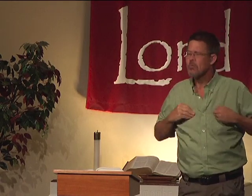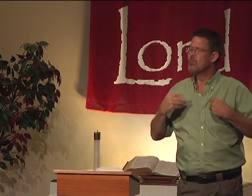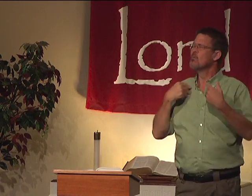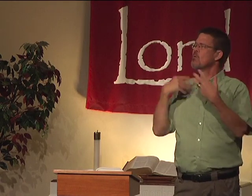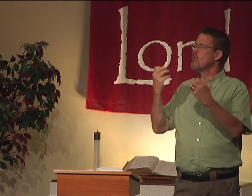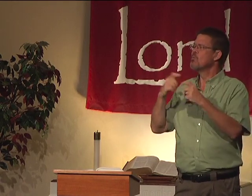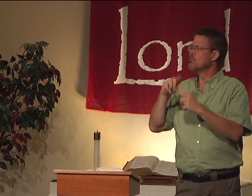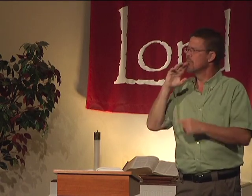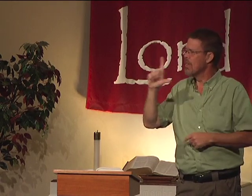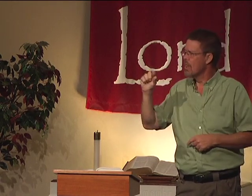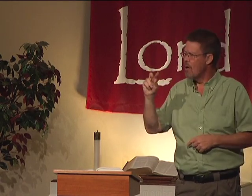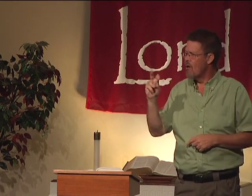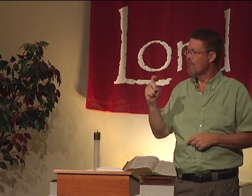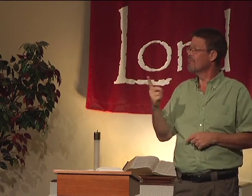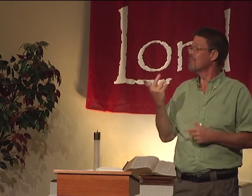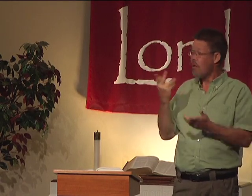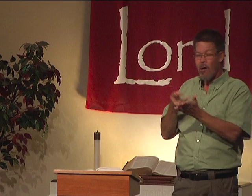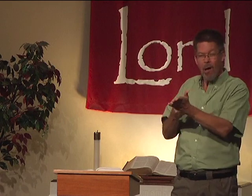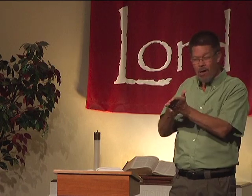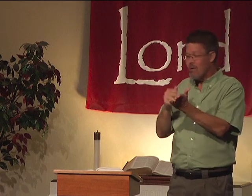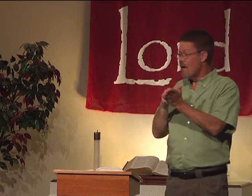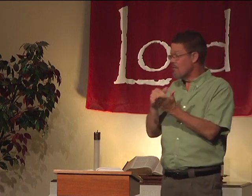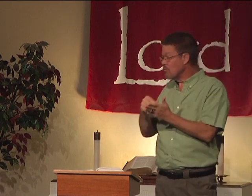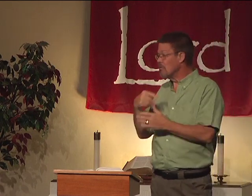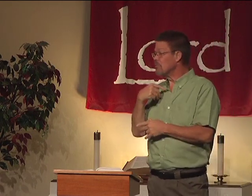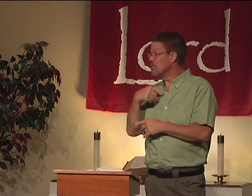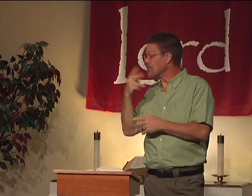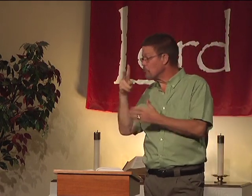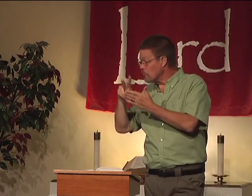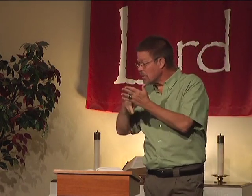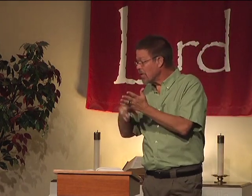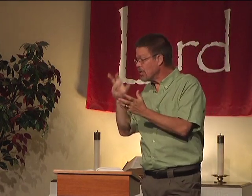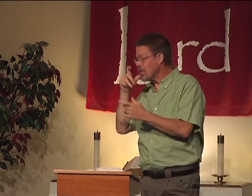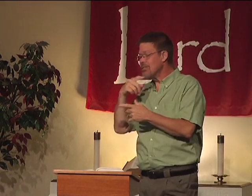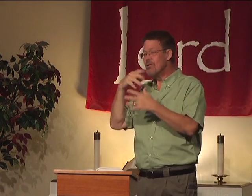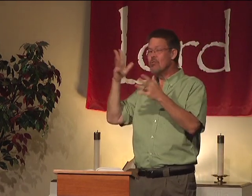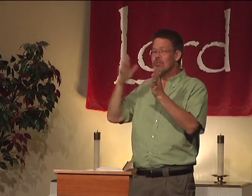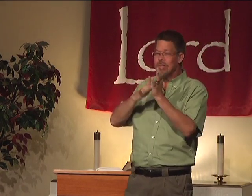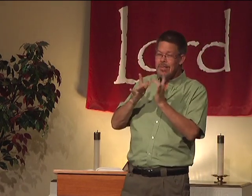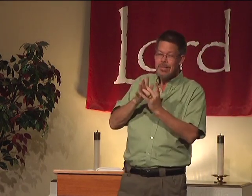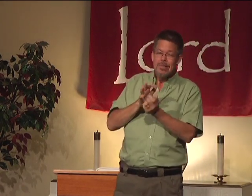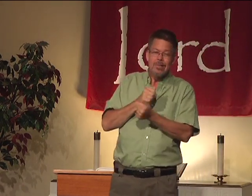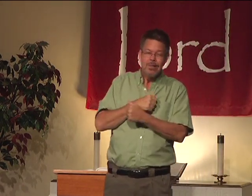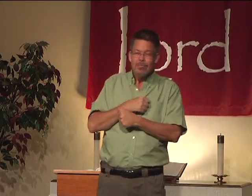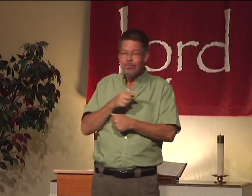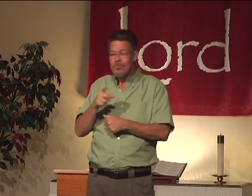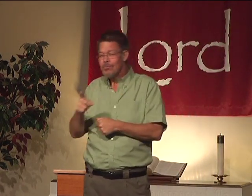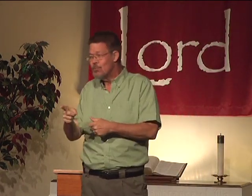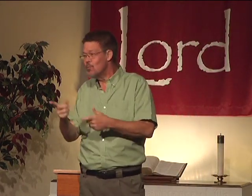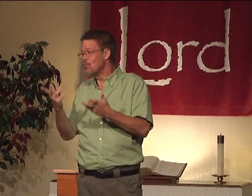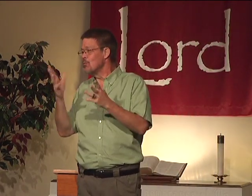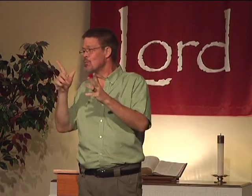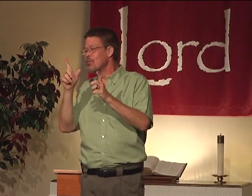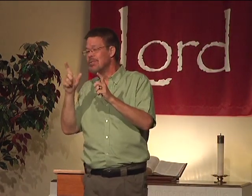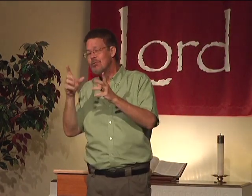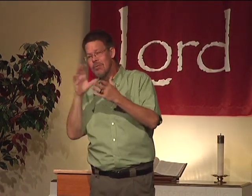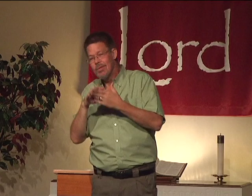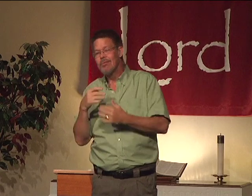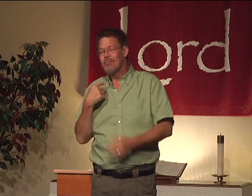We want to be accepted. We want to be loved. And honestly, quite often, Jesus' love, when you read about